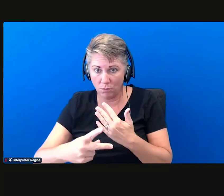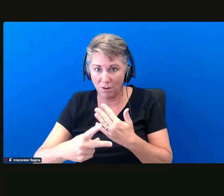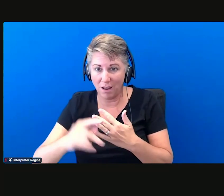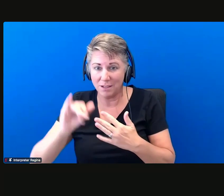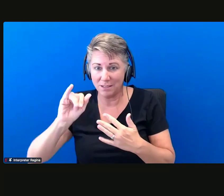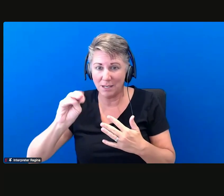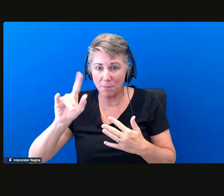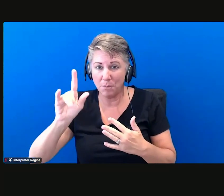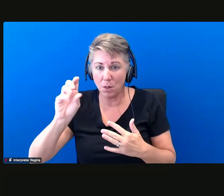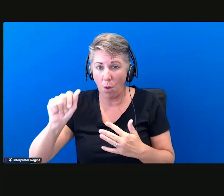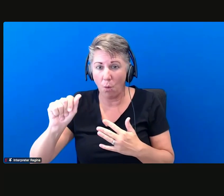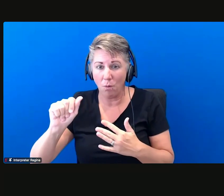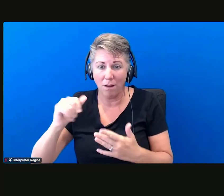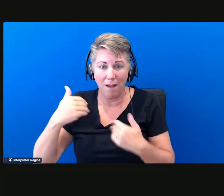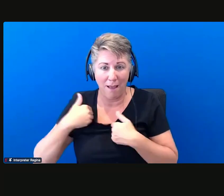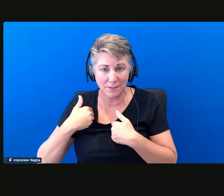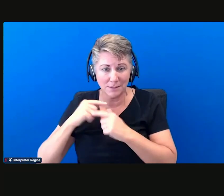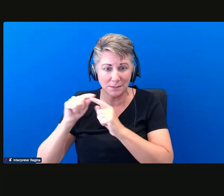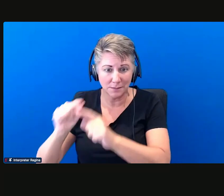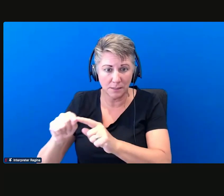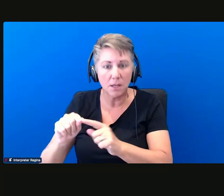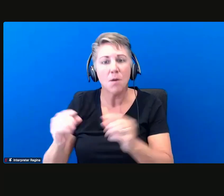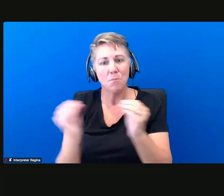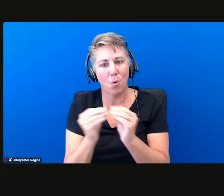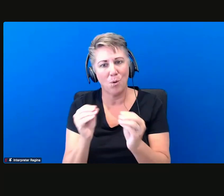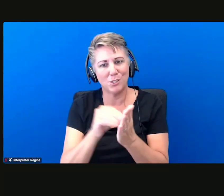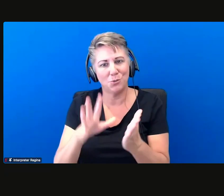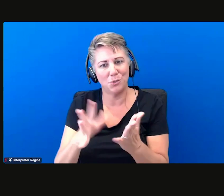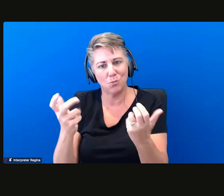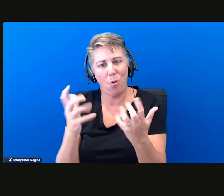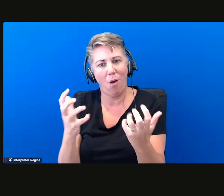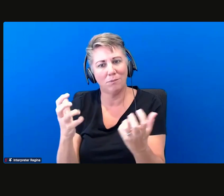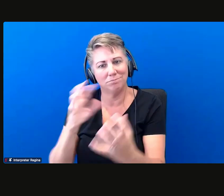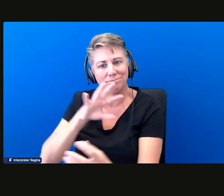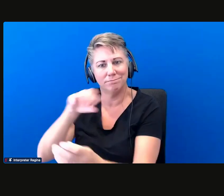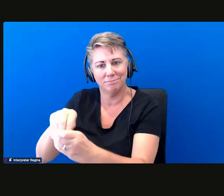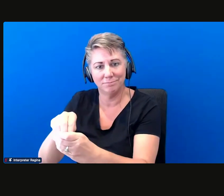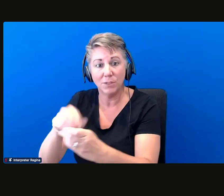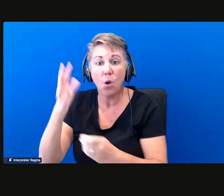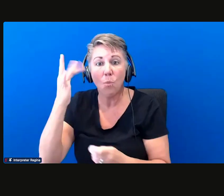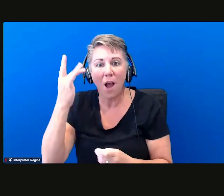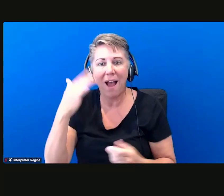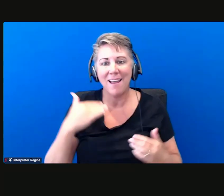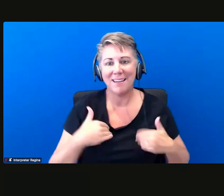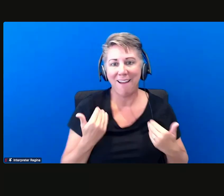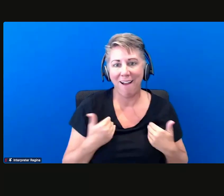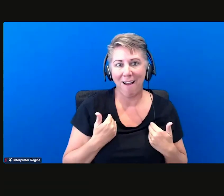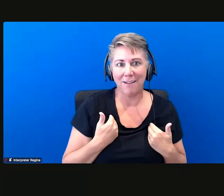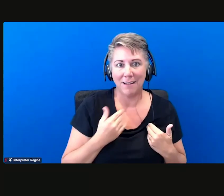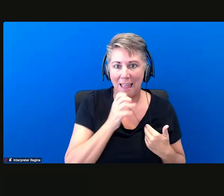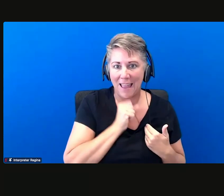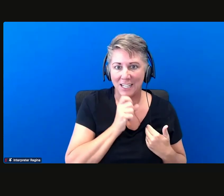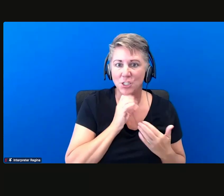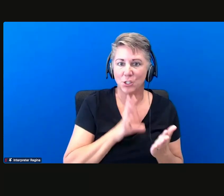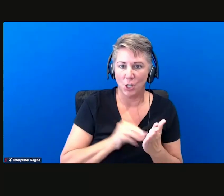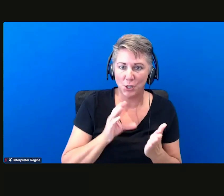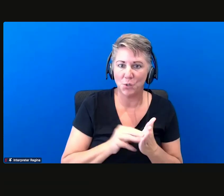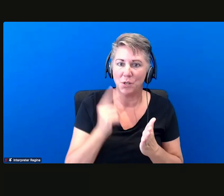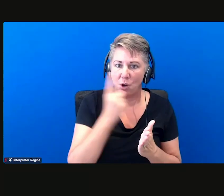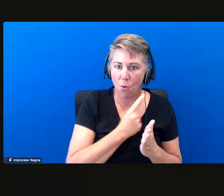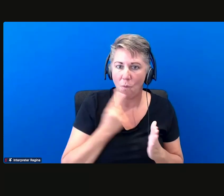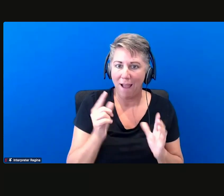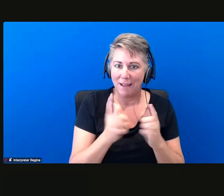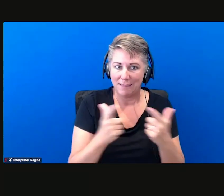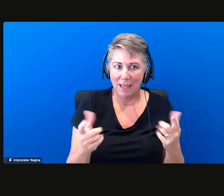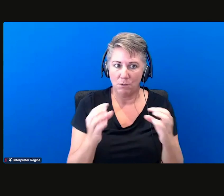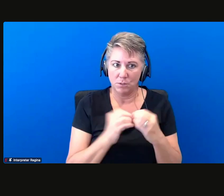be more students who want to be involved with this program because at a very young age they're learning hawaiian language so they can be more